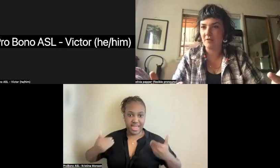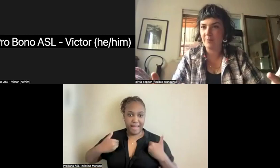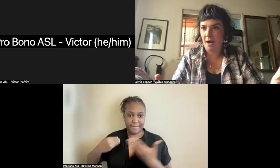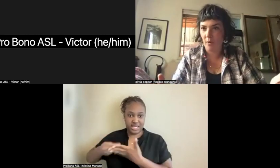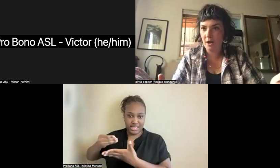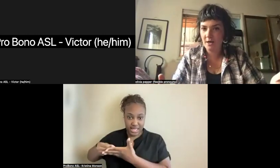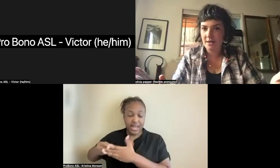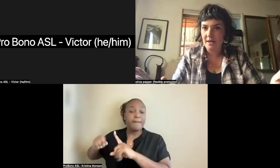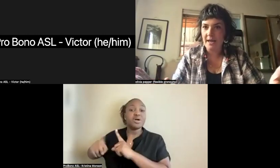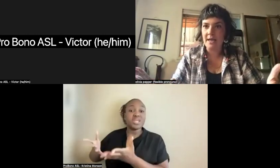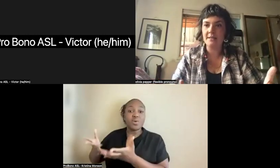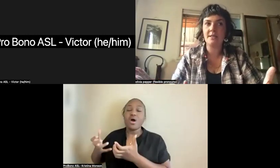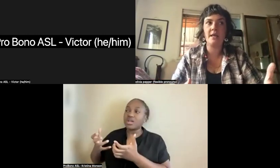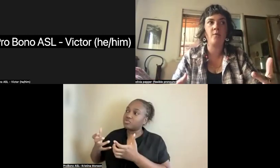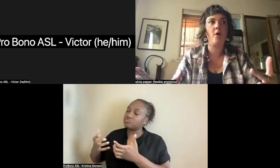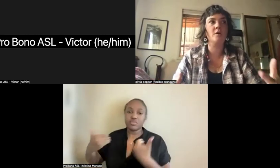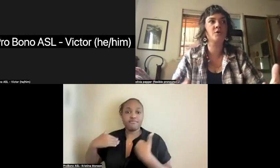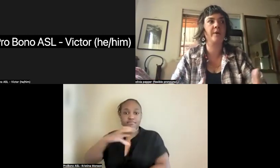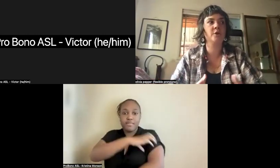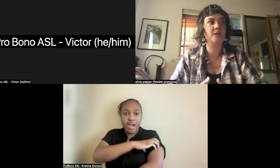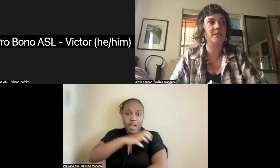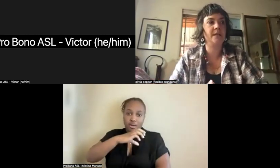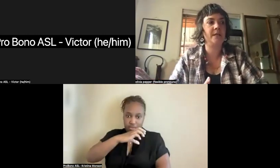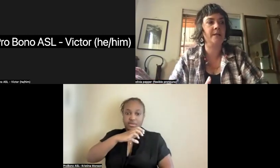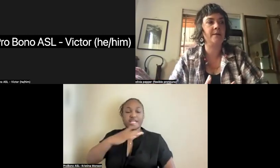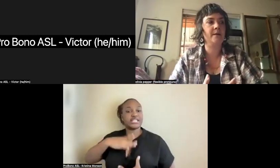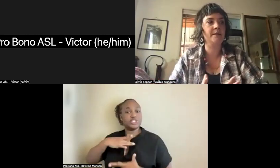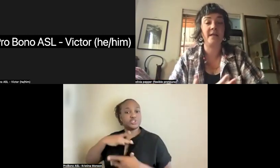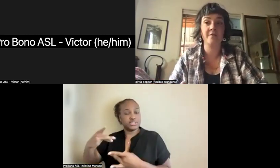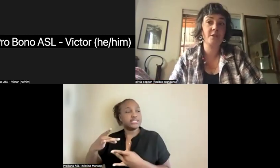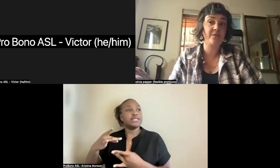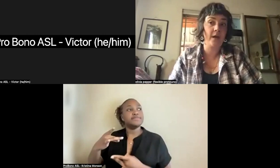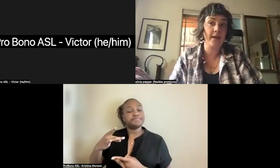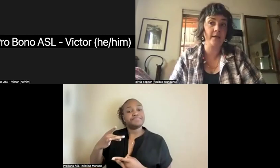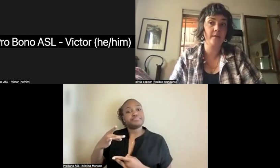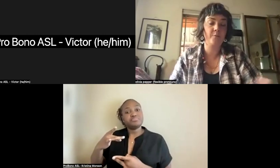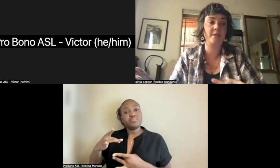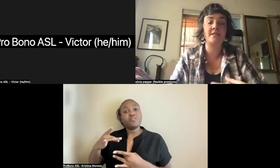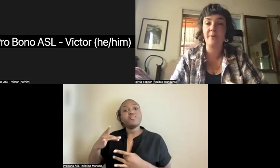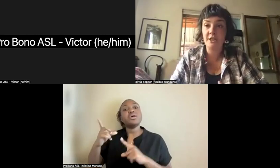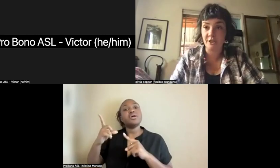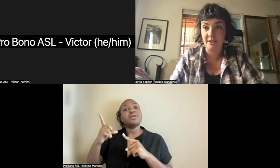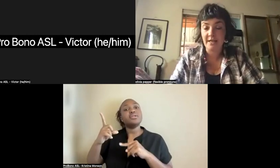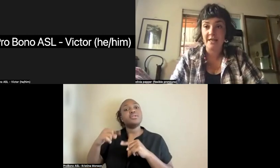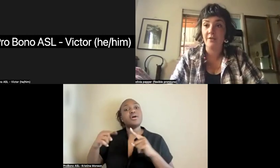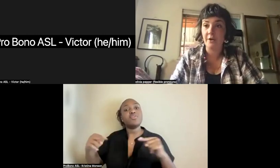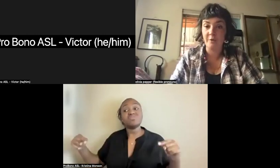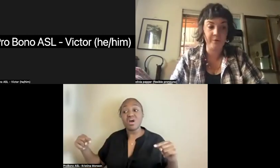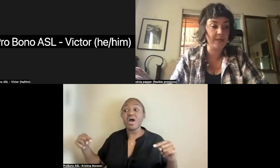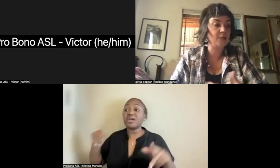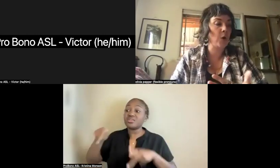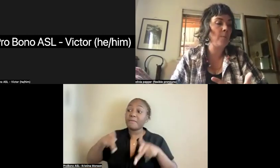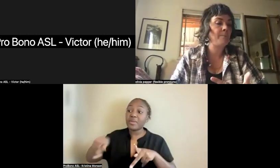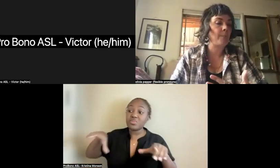of power, and they were also interested in diversifying participation in their